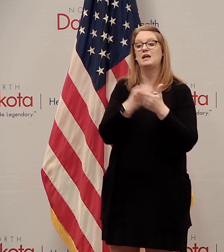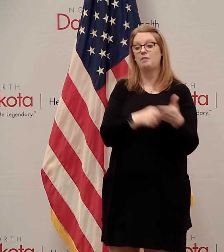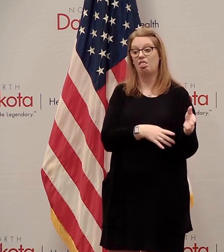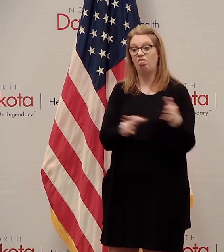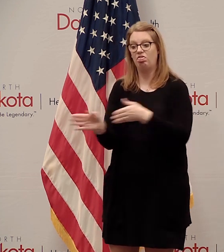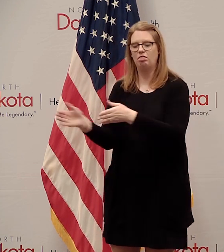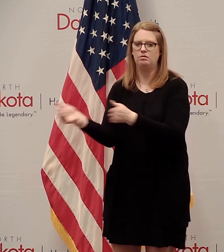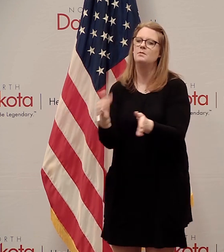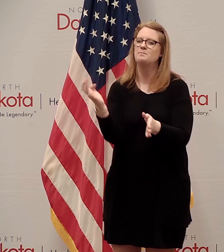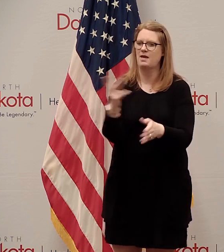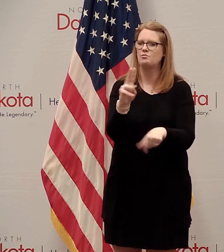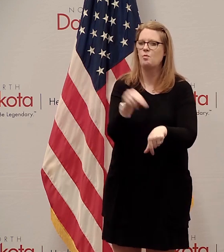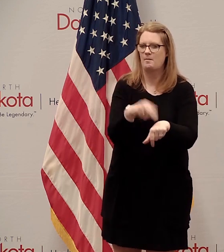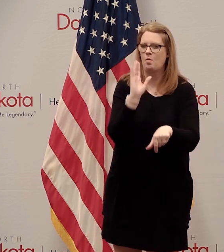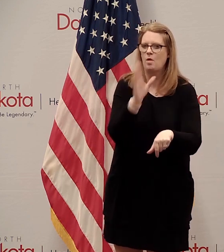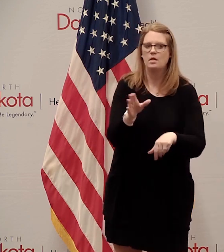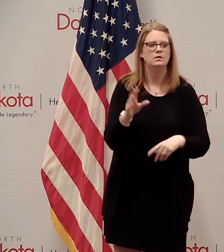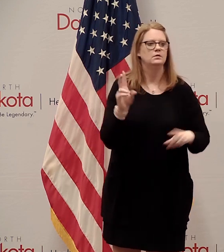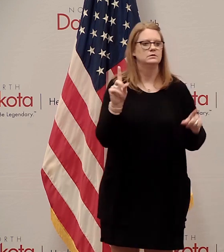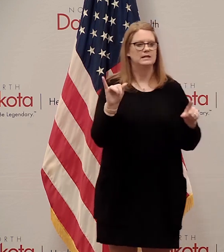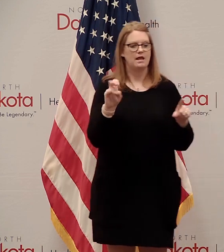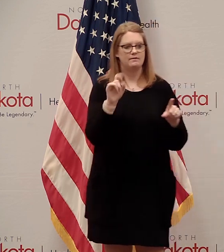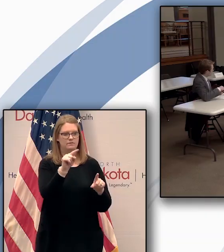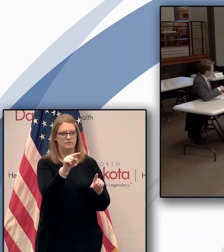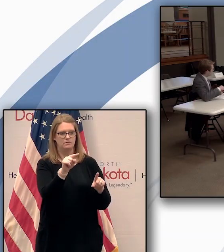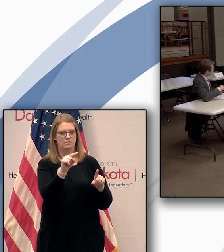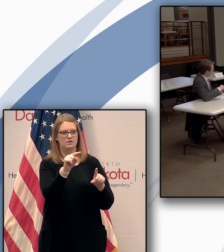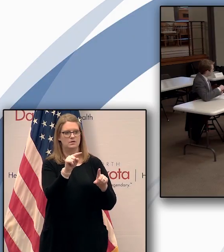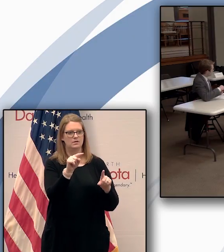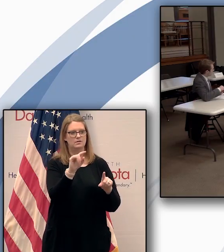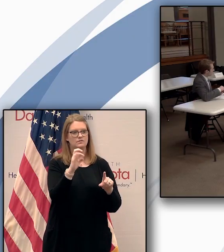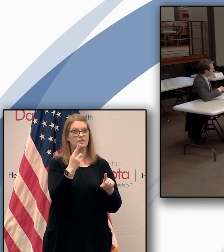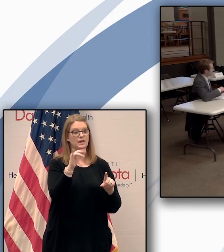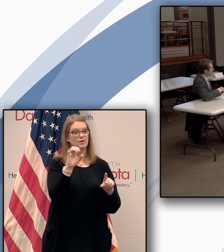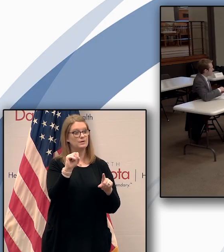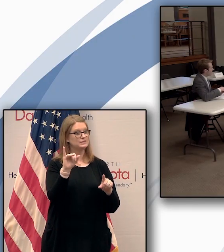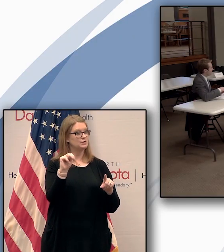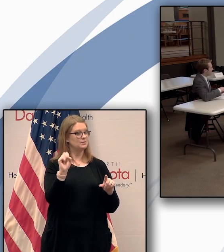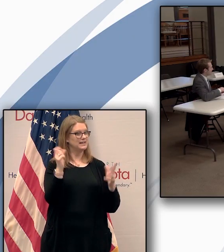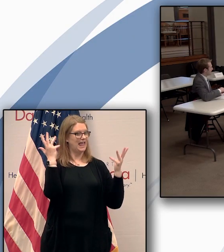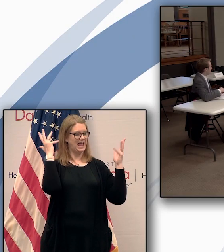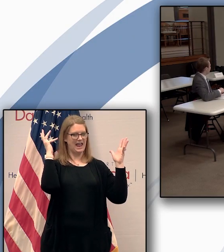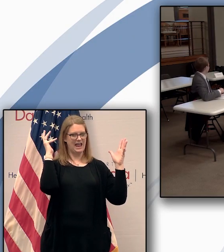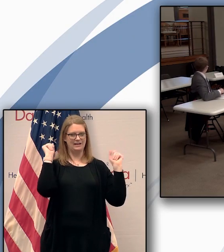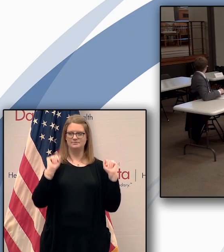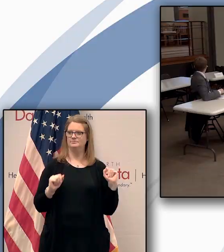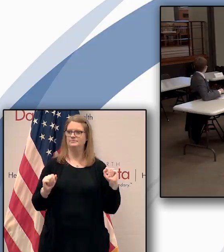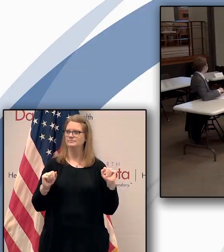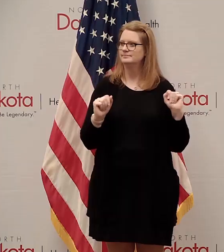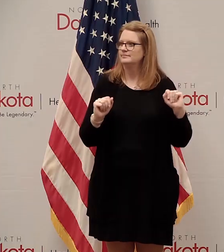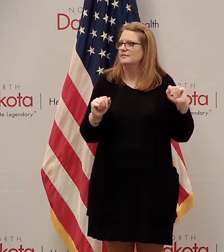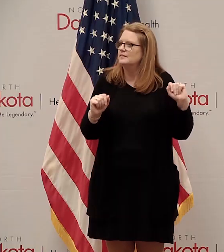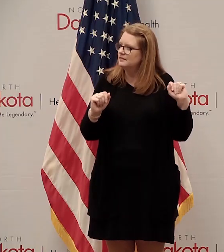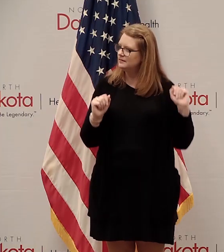Okay, Dave. This is for Chris Jones. Hey. Way to go, Dave. Thank you